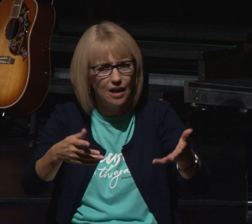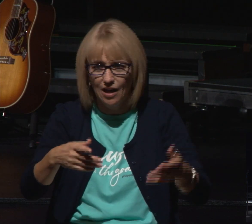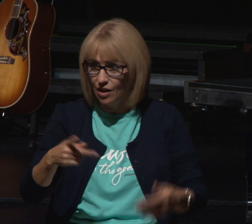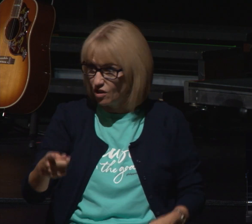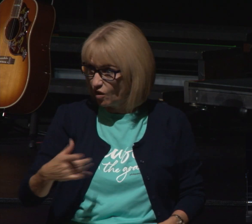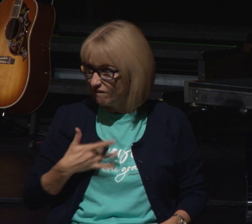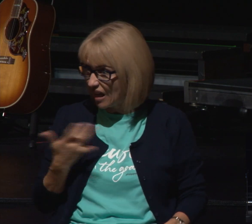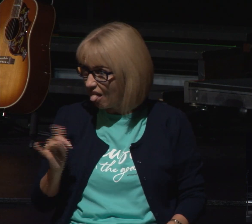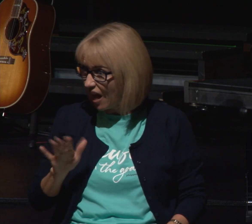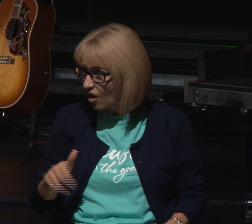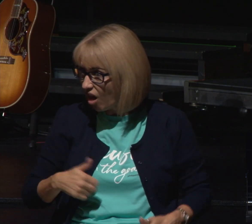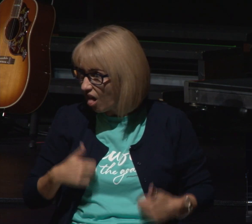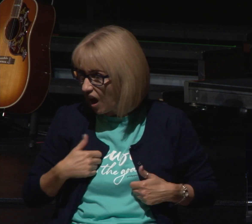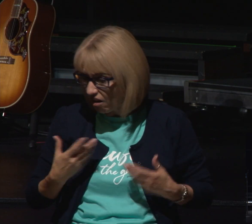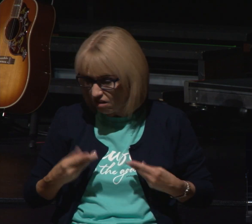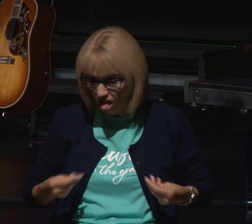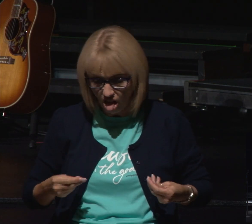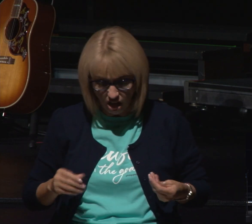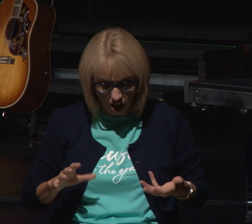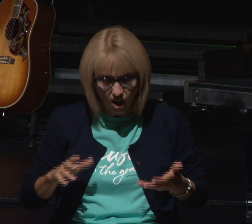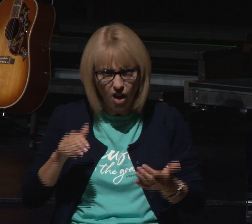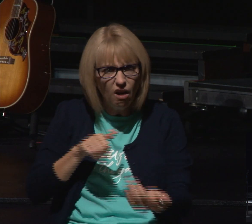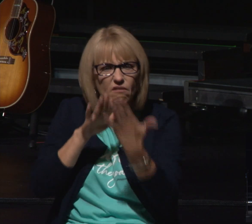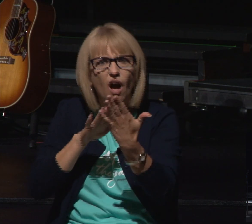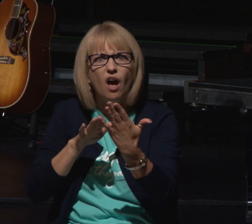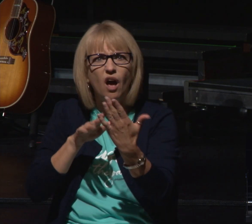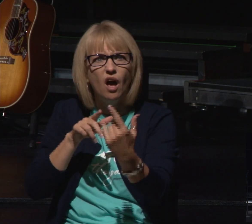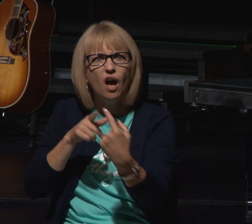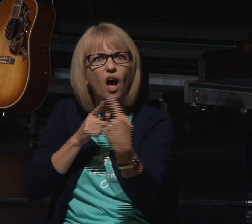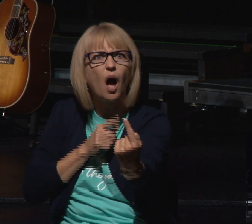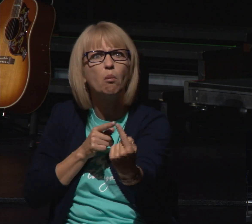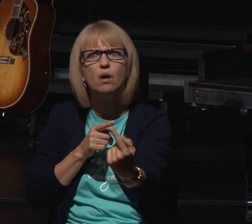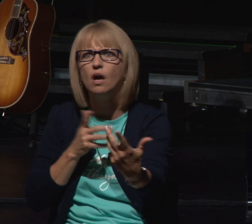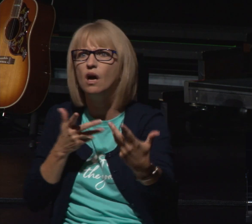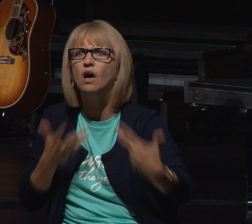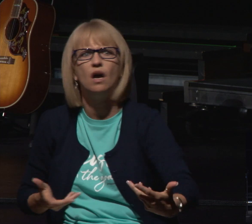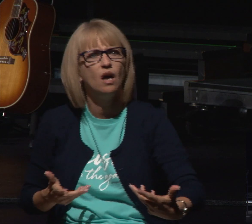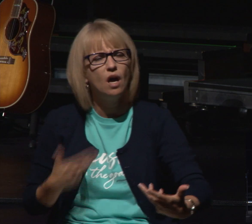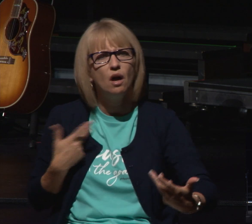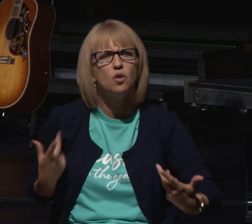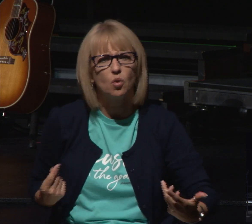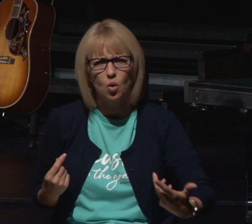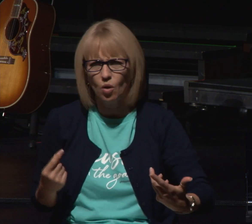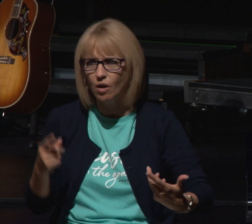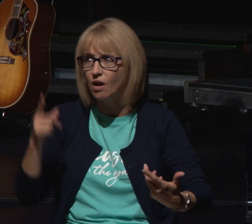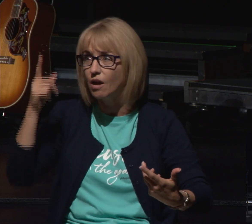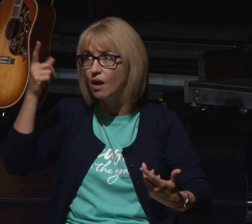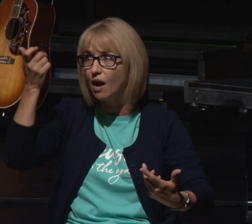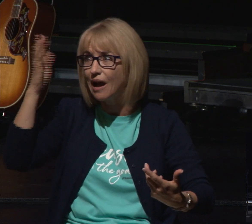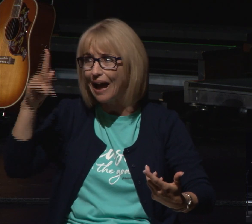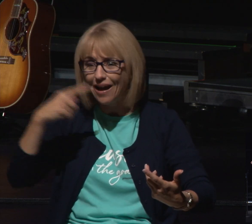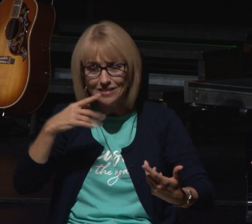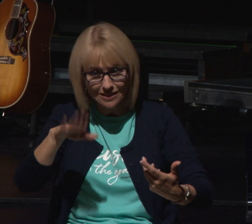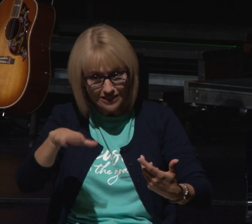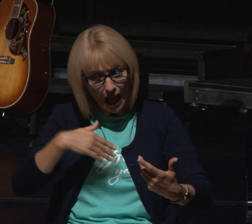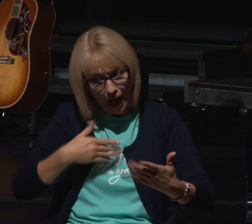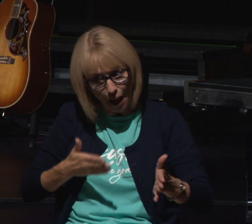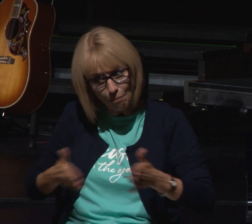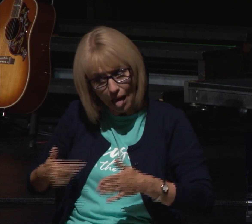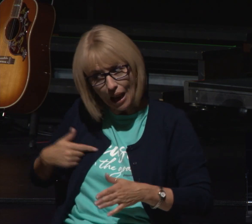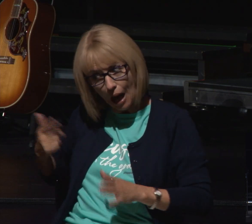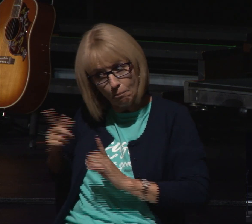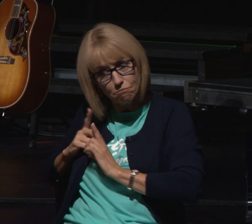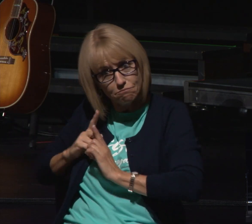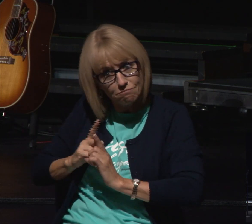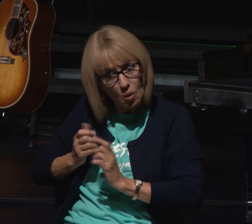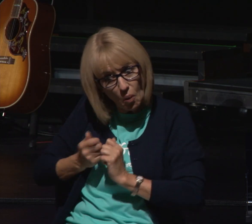place you're at the place where all the opposites against oppositions against you wonder what's going on he says just kind of put some stuff back here and know that